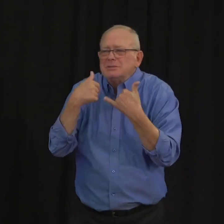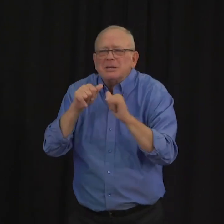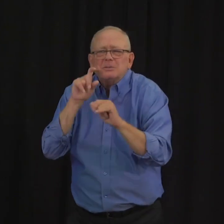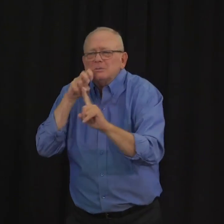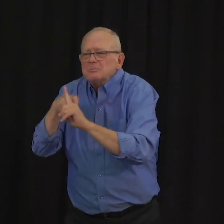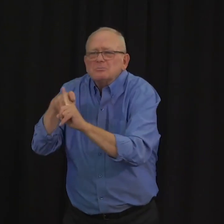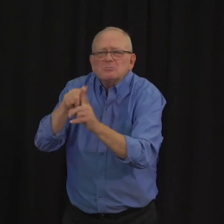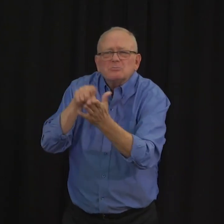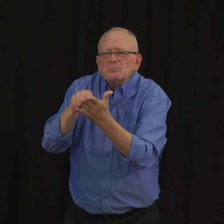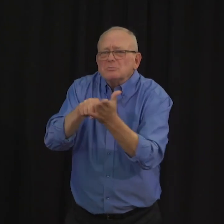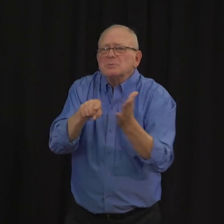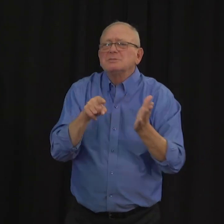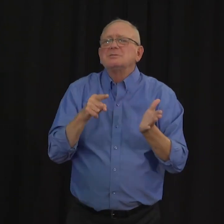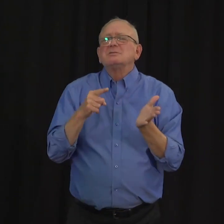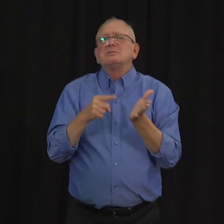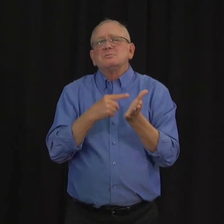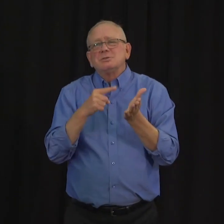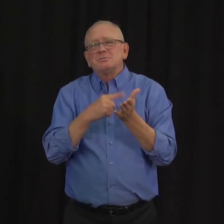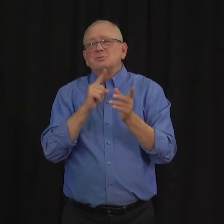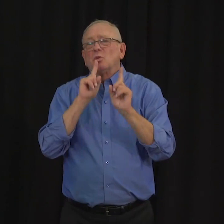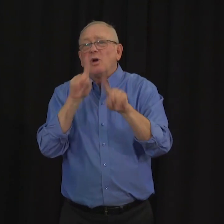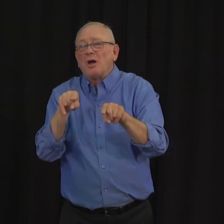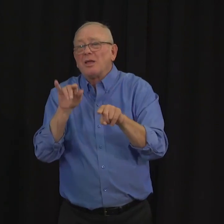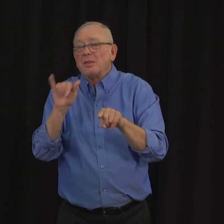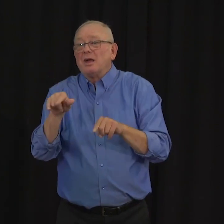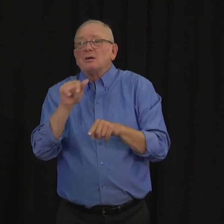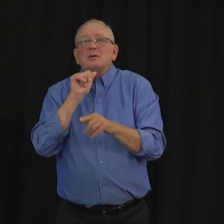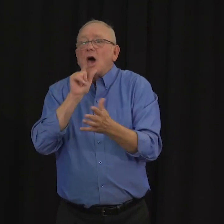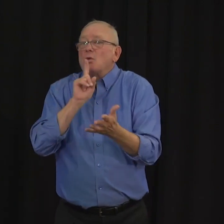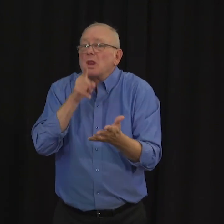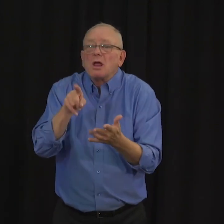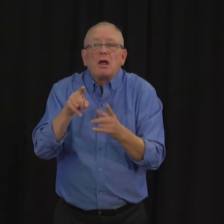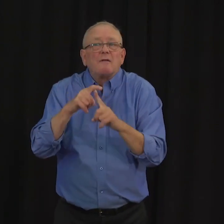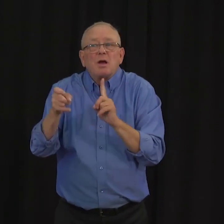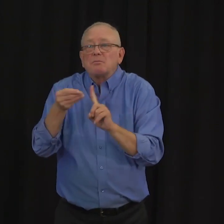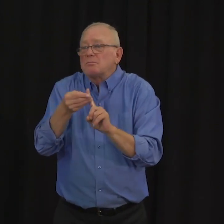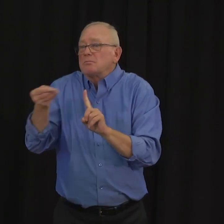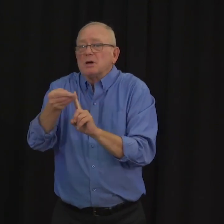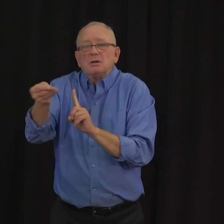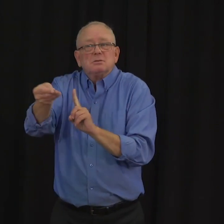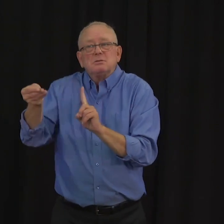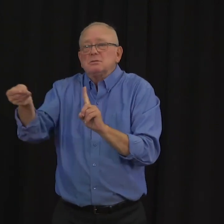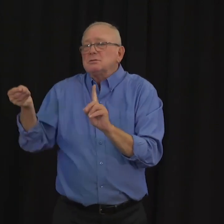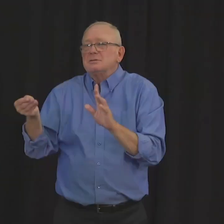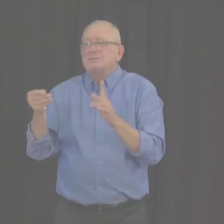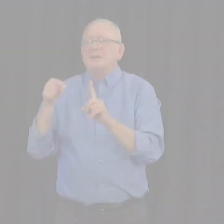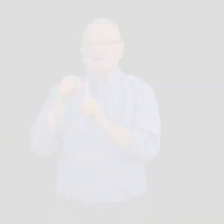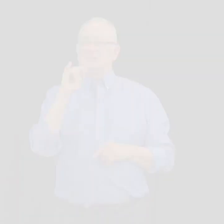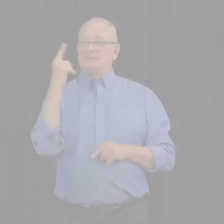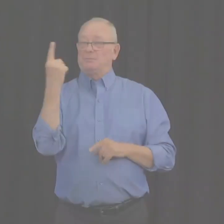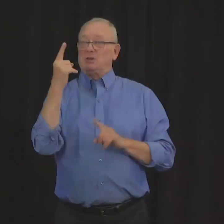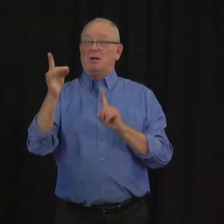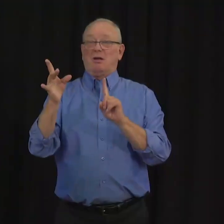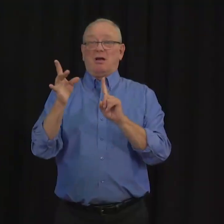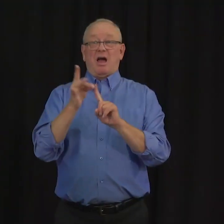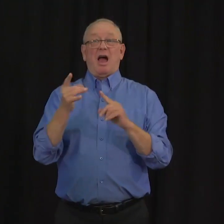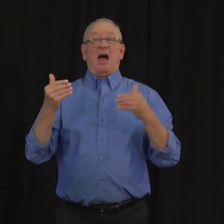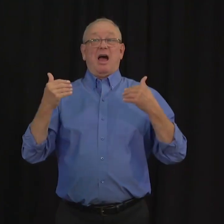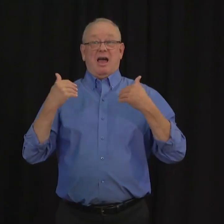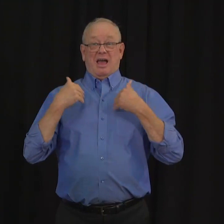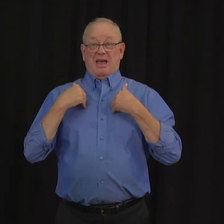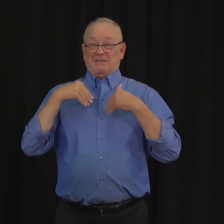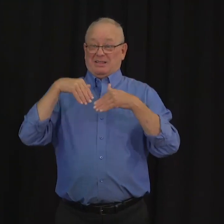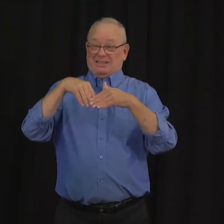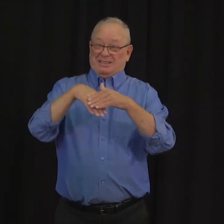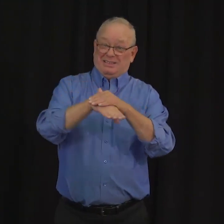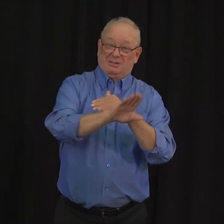we understand that there was no infectious case in the school. This can cause a discrepancy in our numbers. We have committed to being